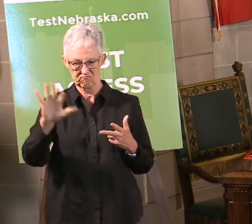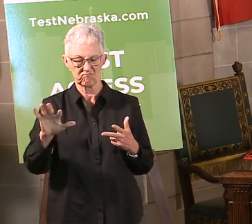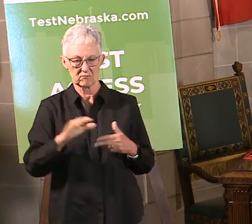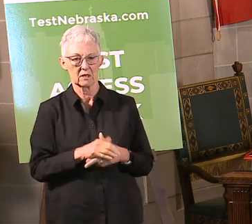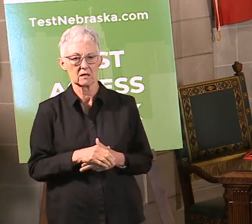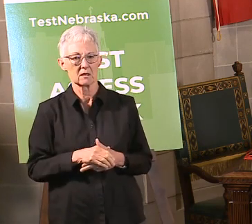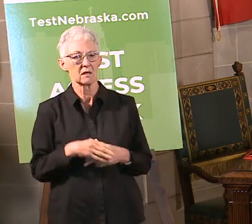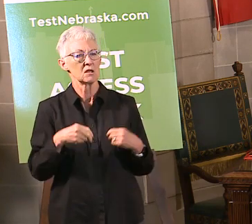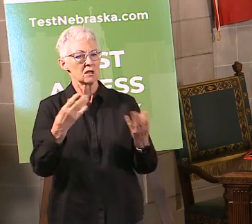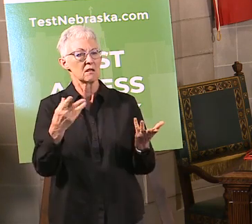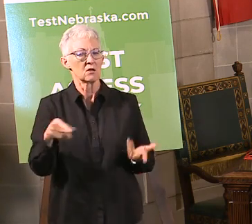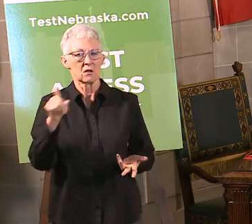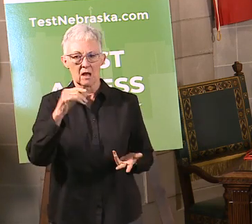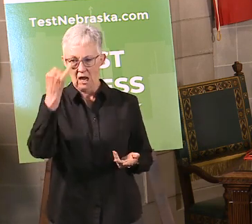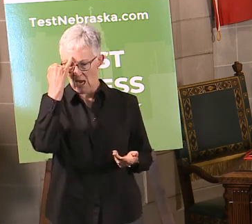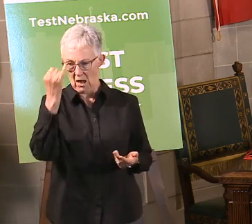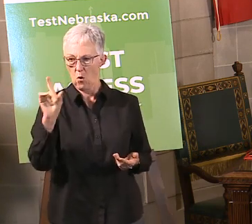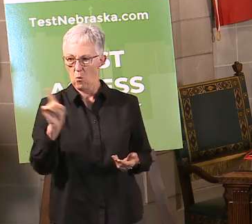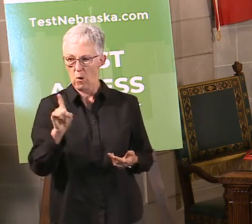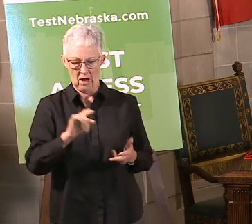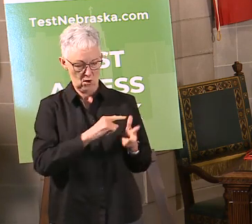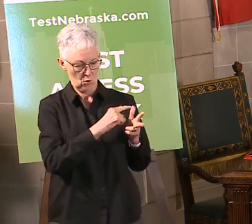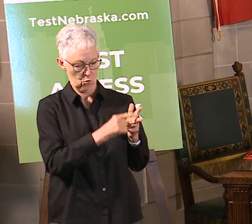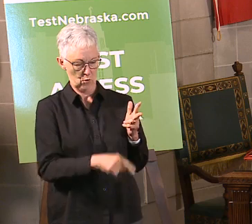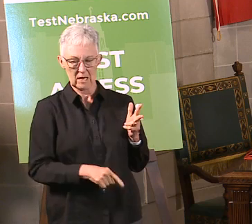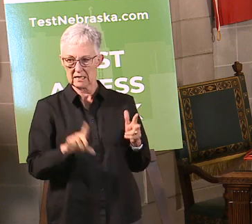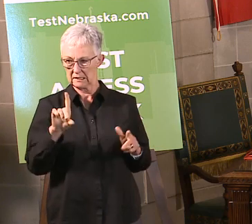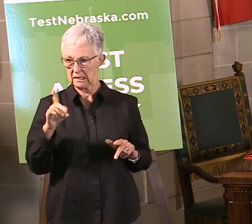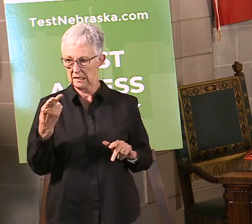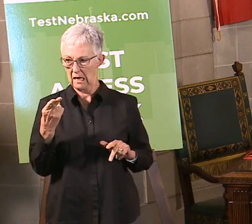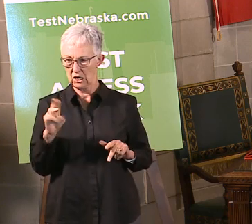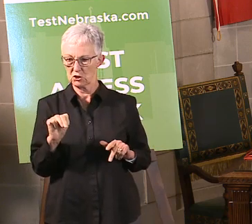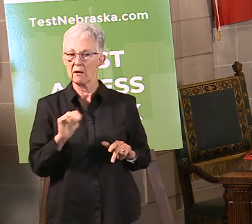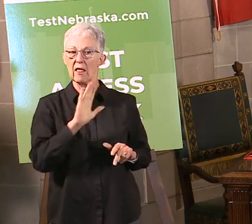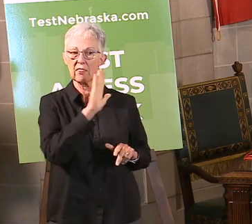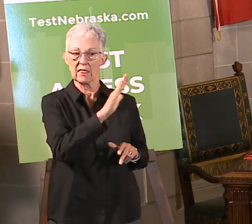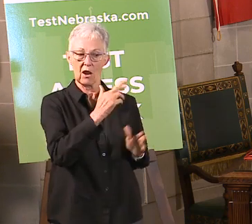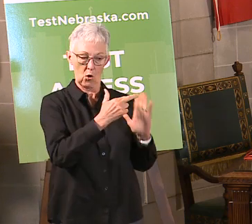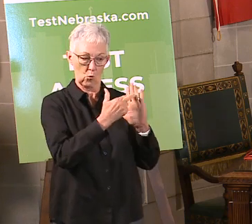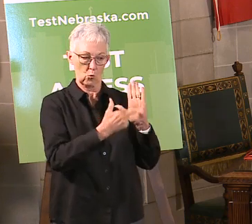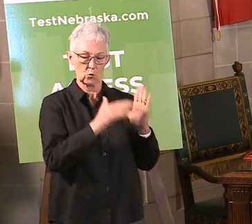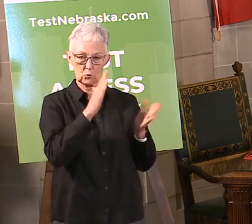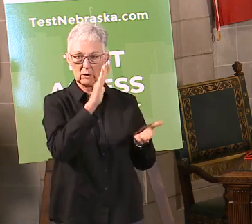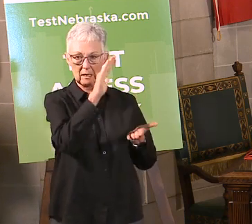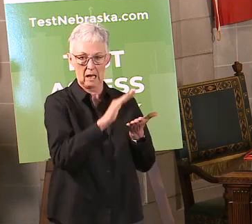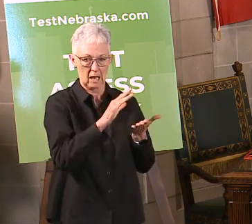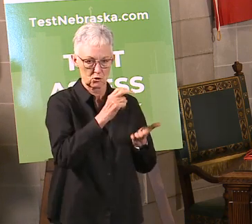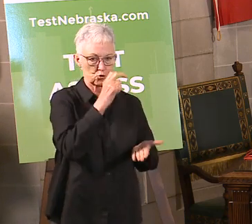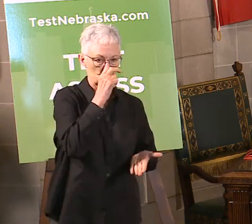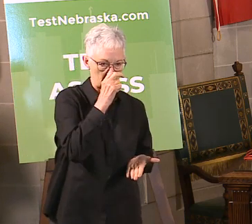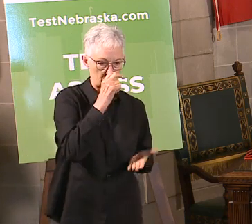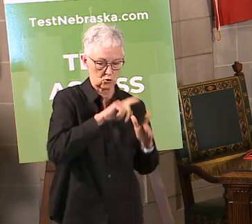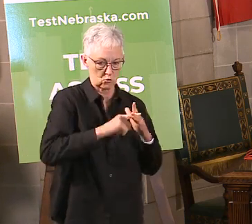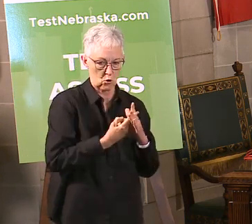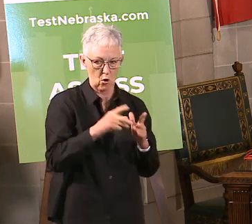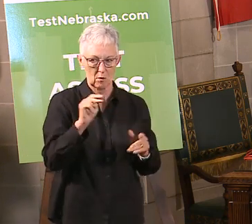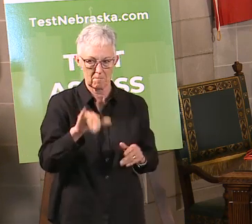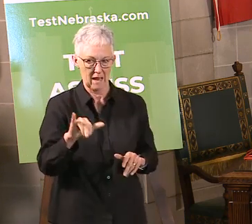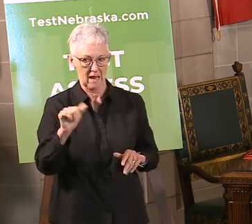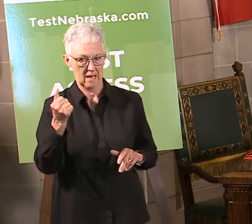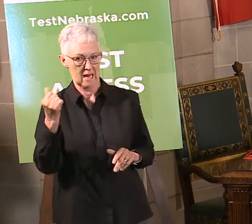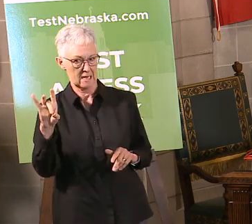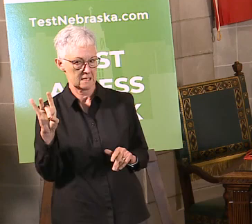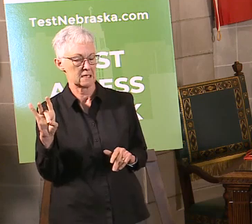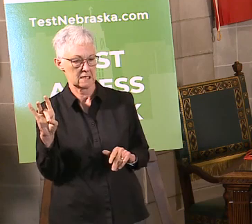have kind of an idea of geographically where those are, and they will start loosening restrictions on May 18th. We had conversations with them on Friday as well.